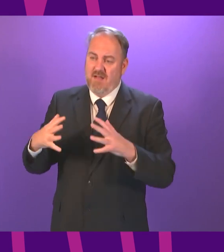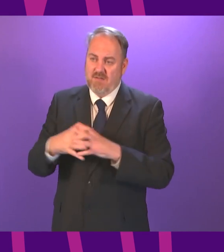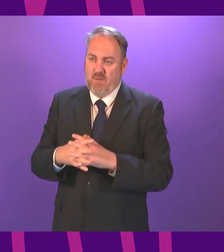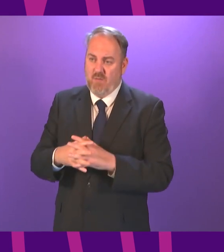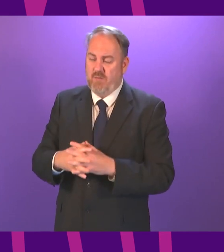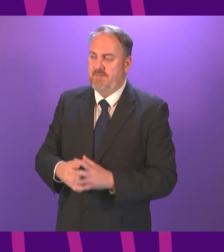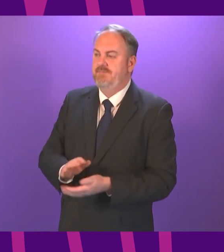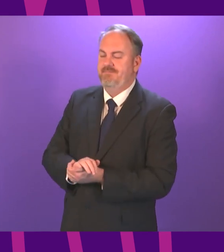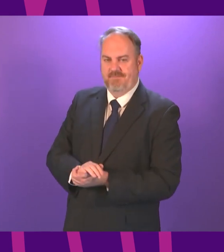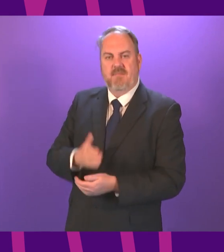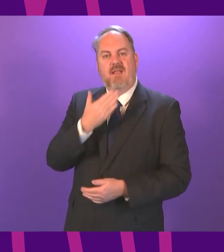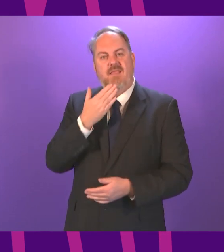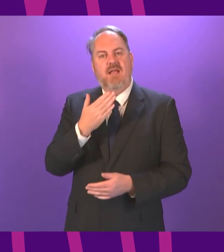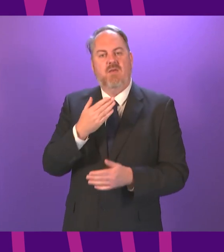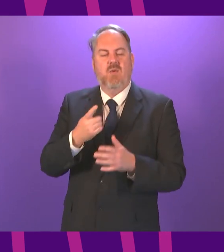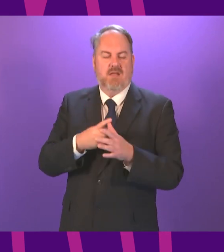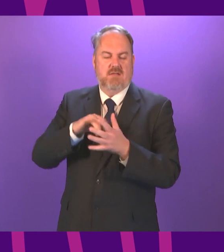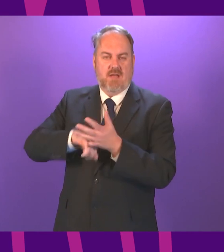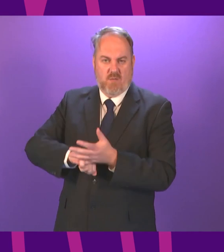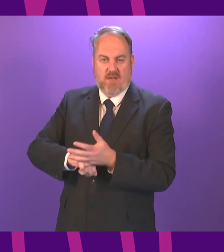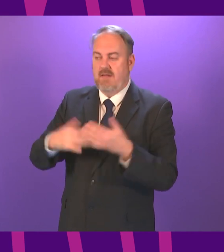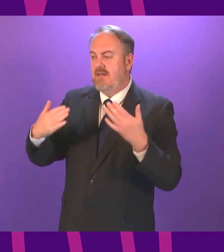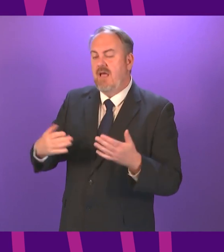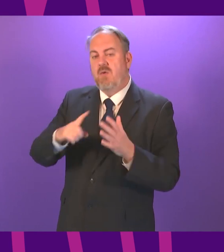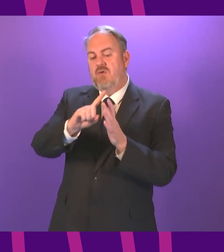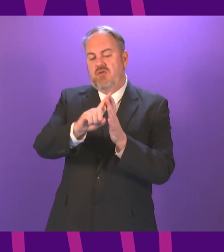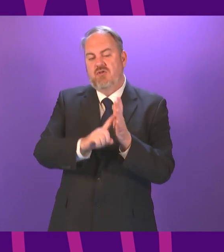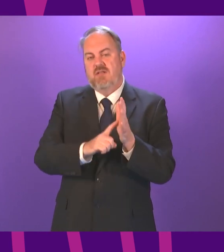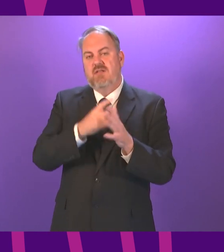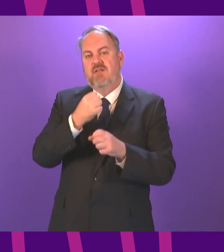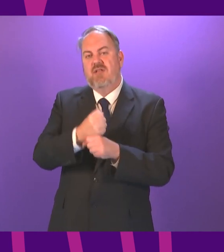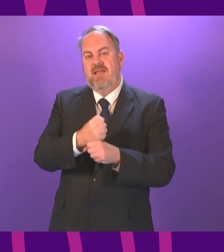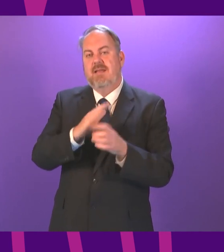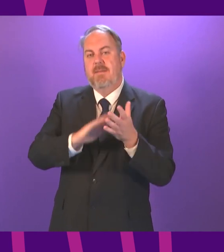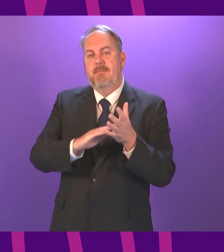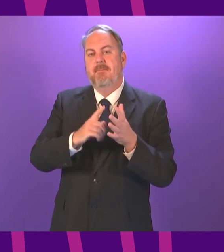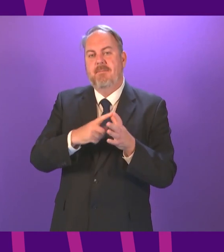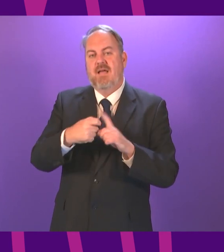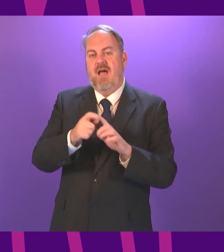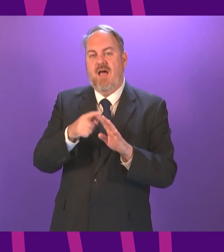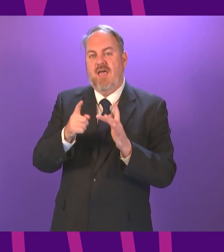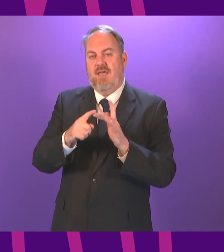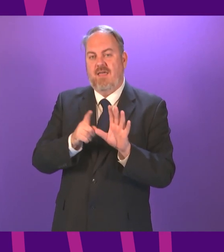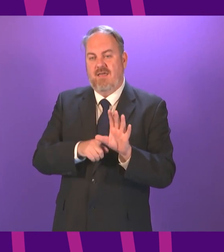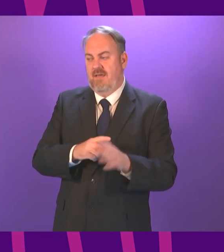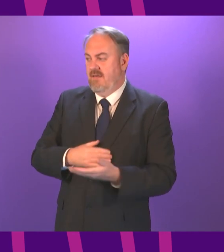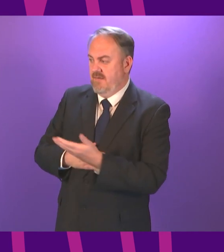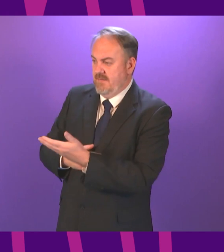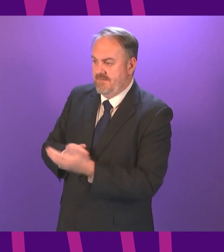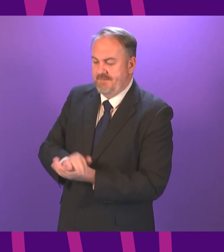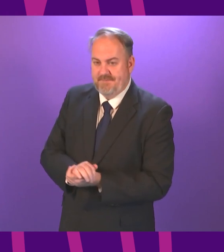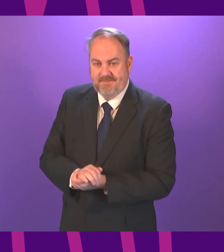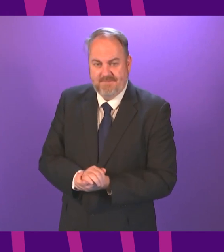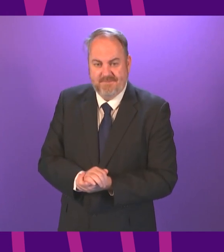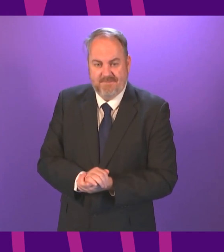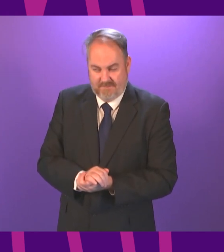Thank you, Mr Sawa. I now call on Gillian Mackay to open for the Greens. Thank you. Thank you, Deputy Presiding Officer,